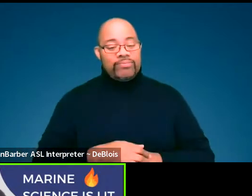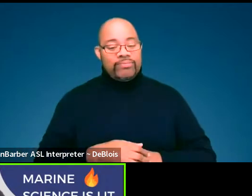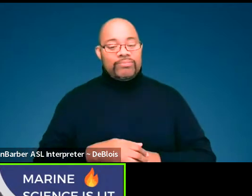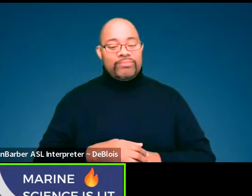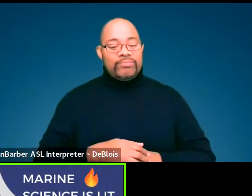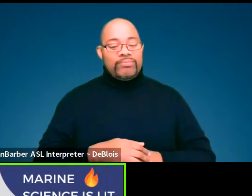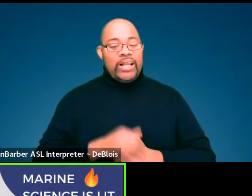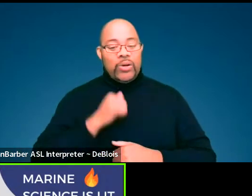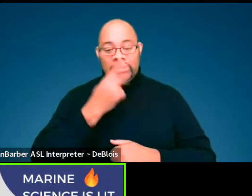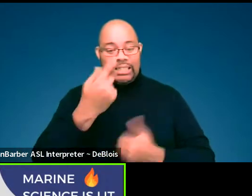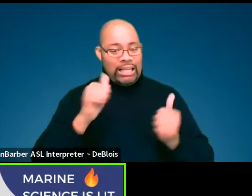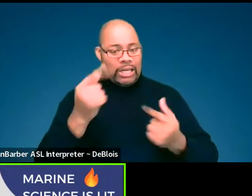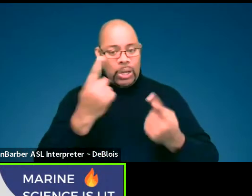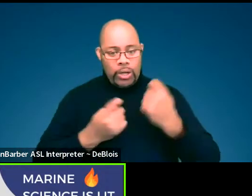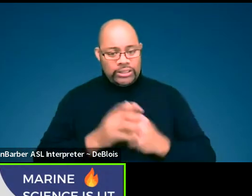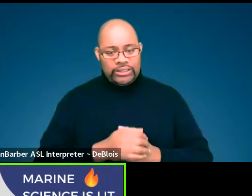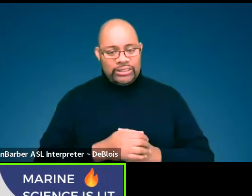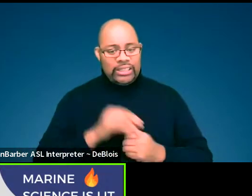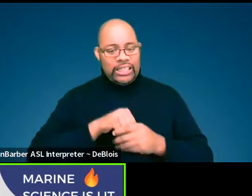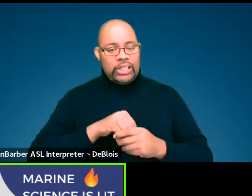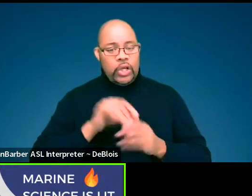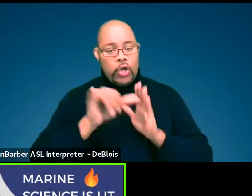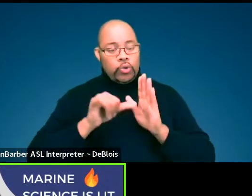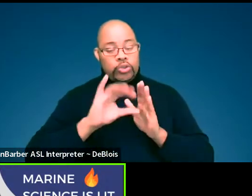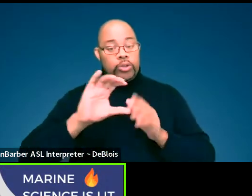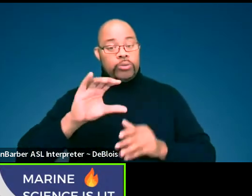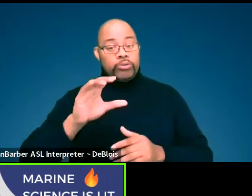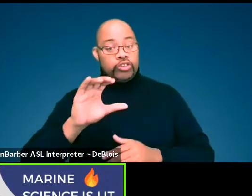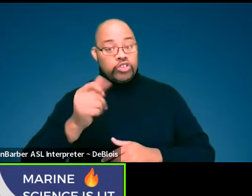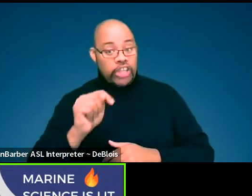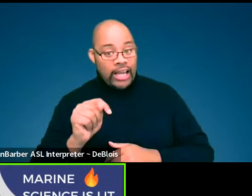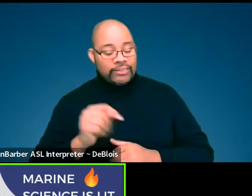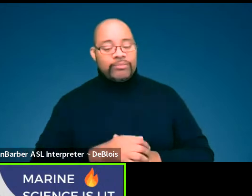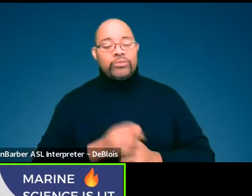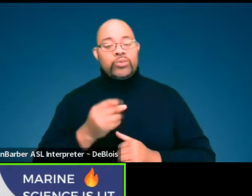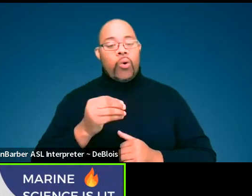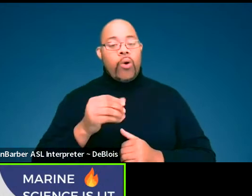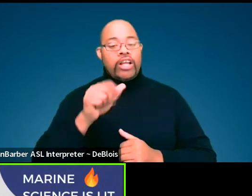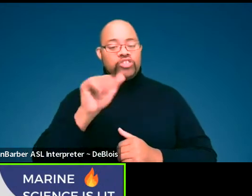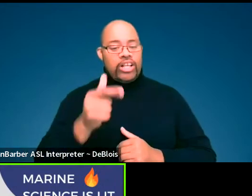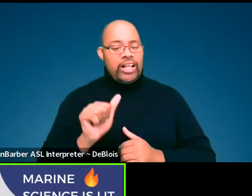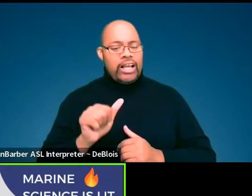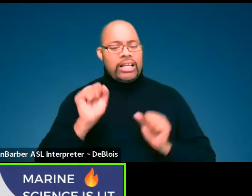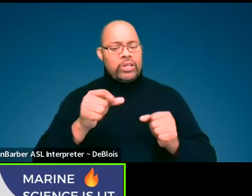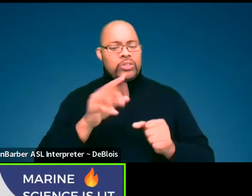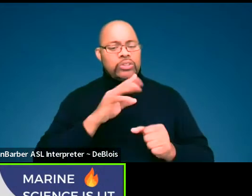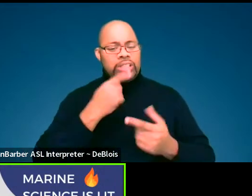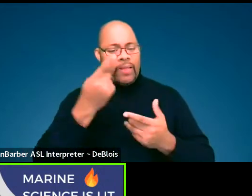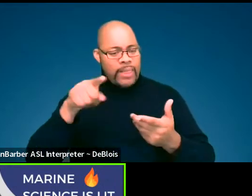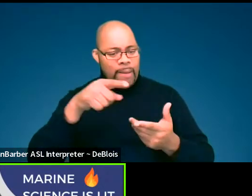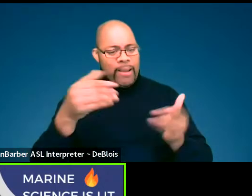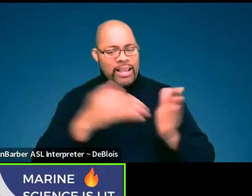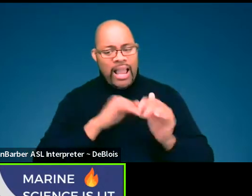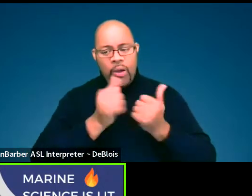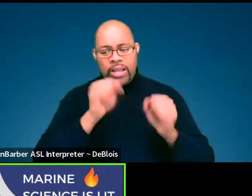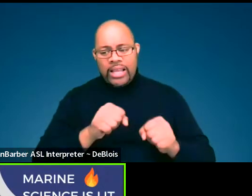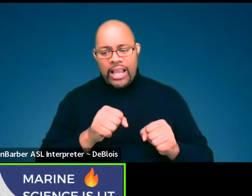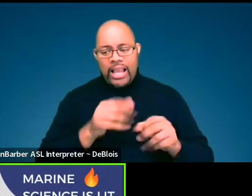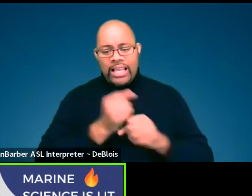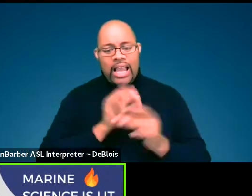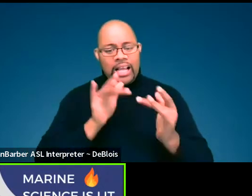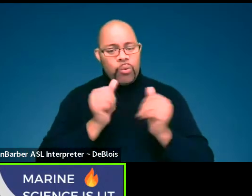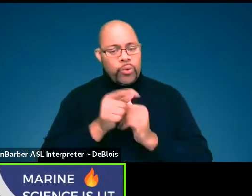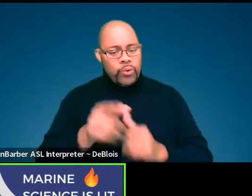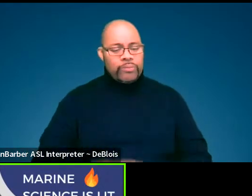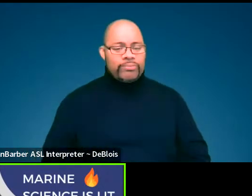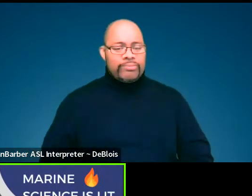Um, I don't see any questions in the YouTube chat. Um, so Angela, can you tell them once again, how they can get in contact